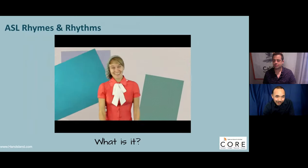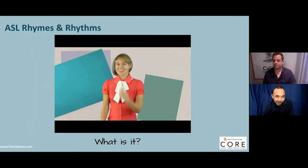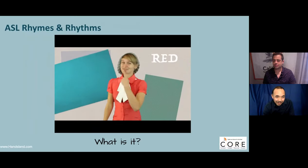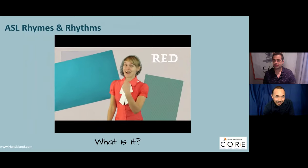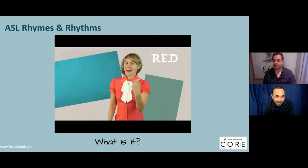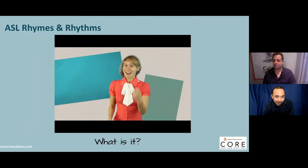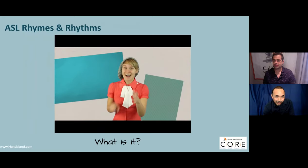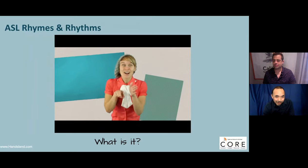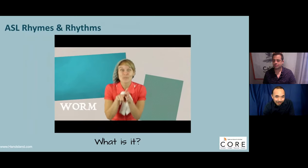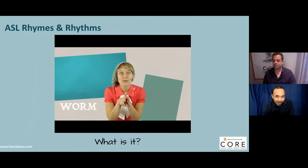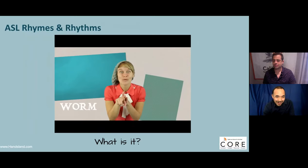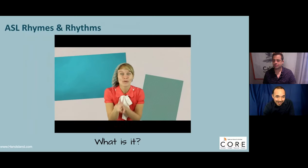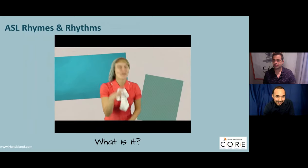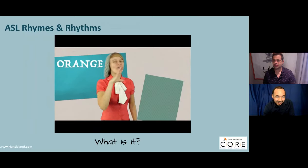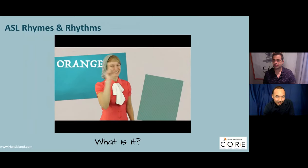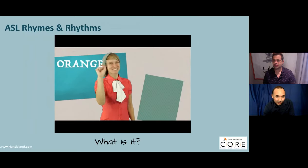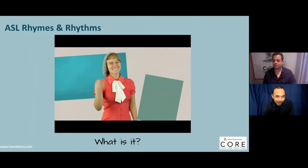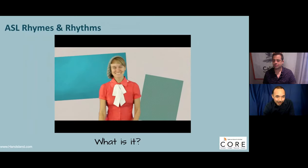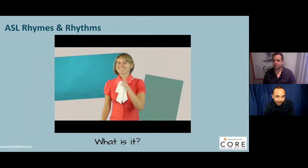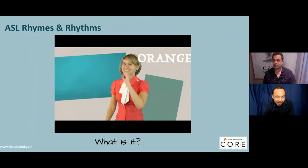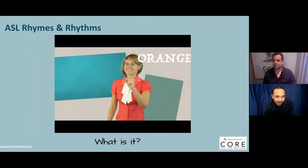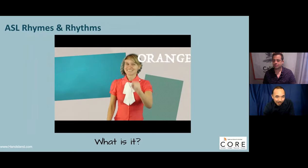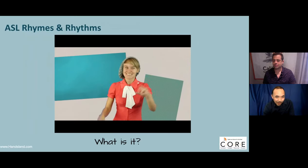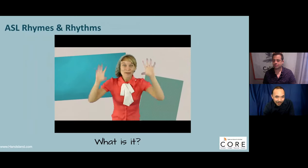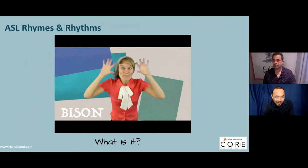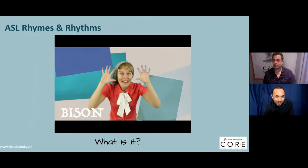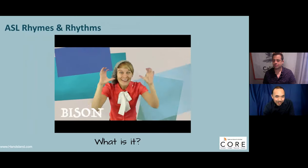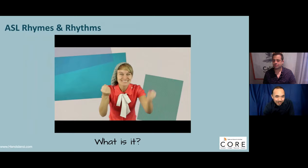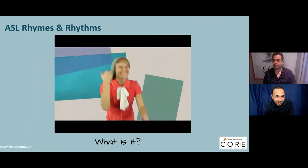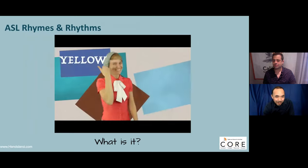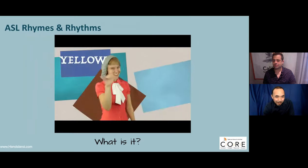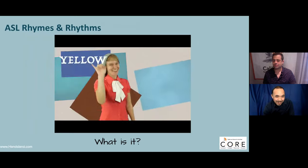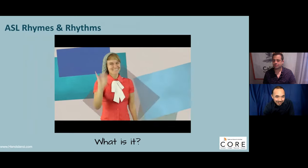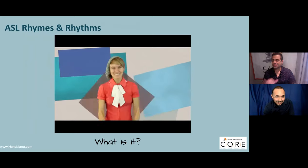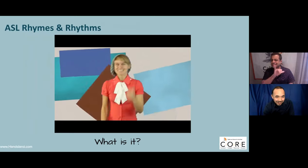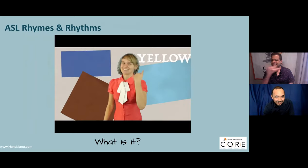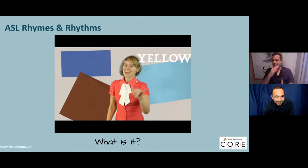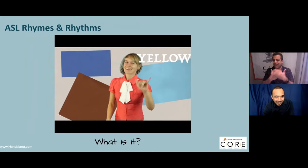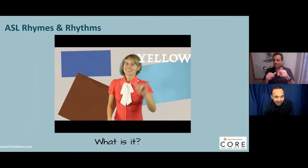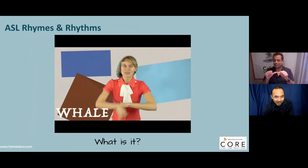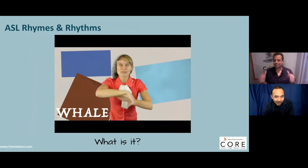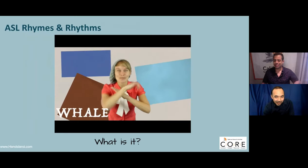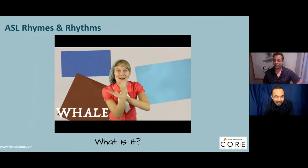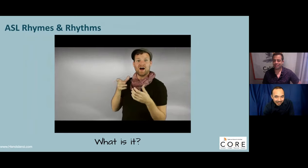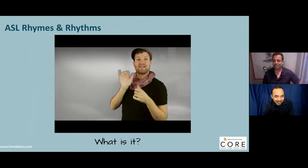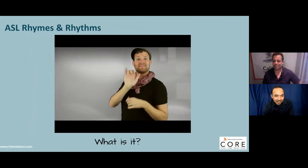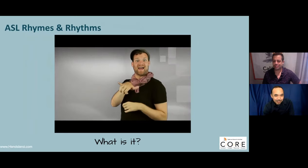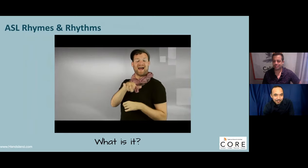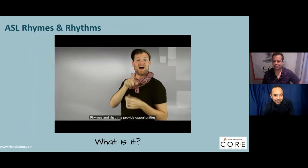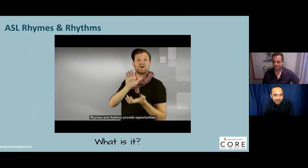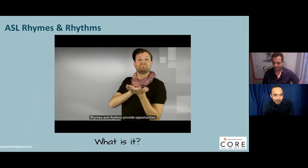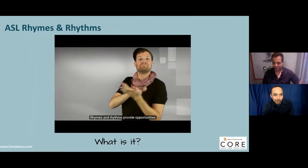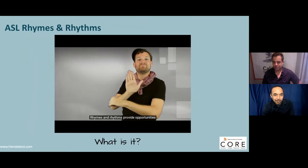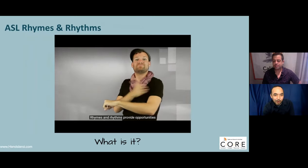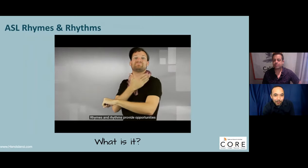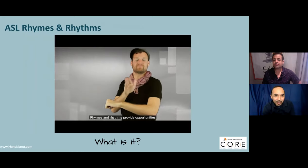Colors, animals, red, worm, orange, bison, yellow. So